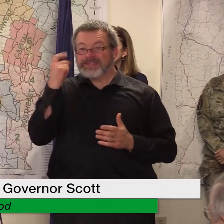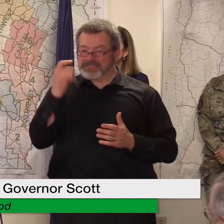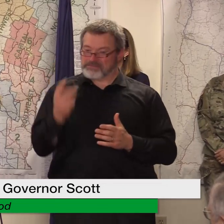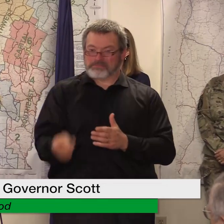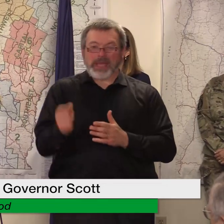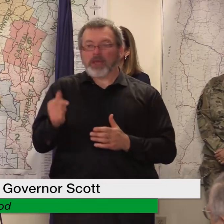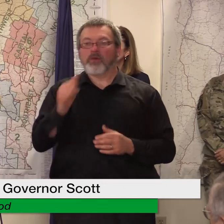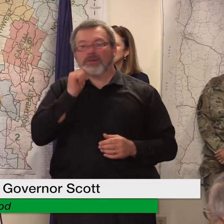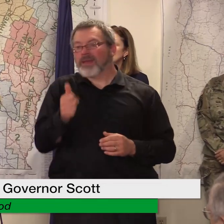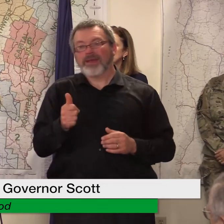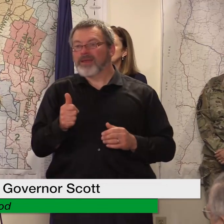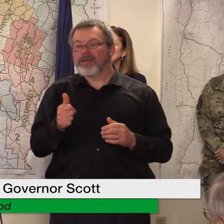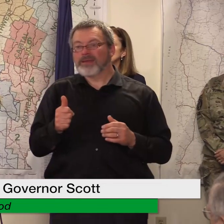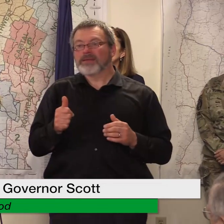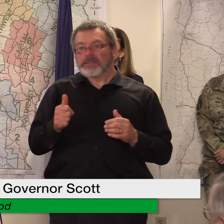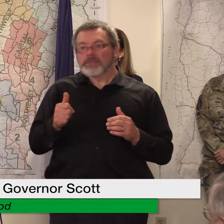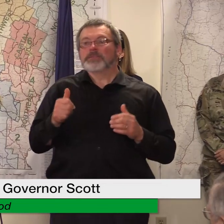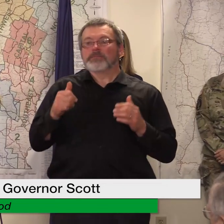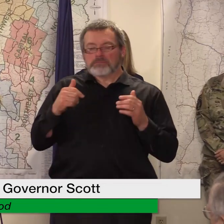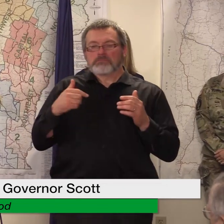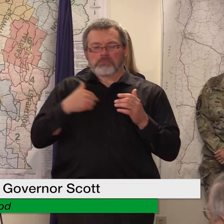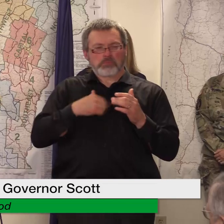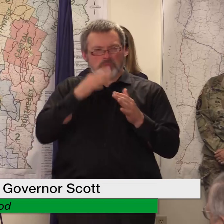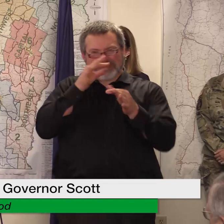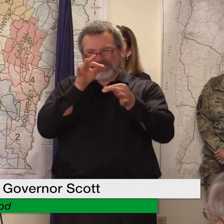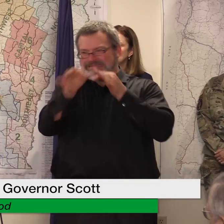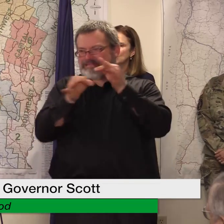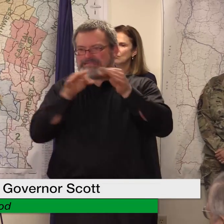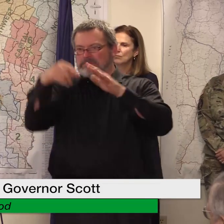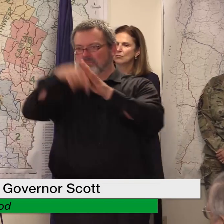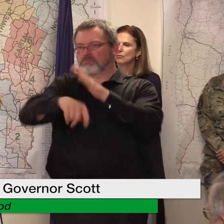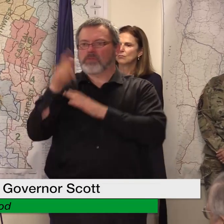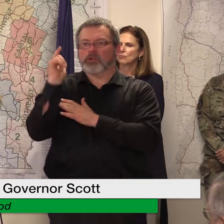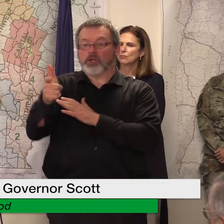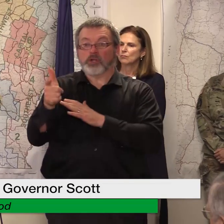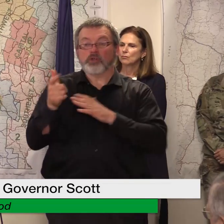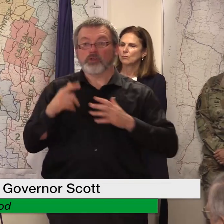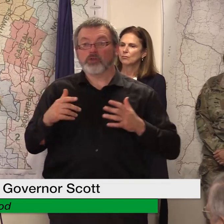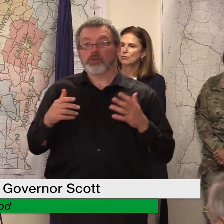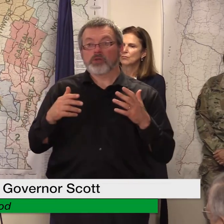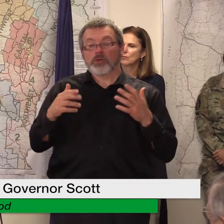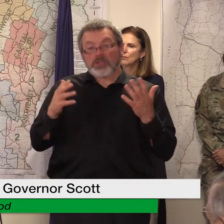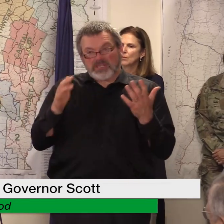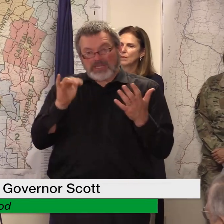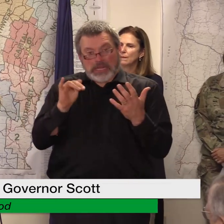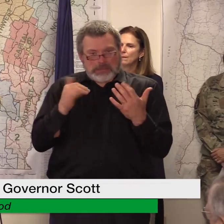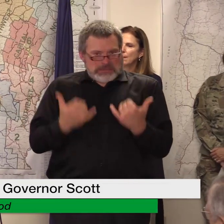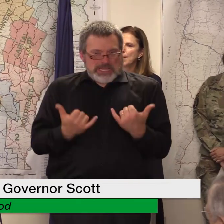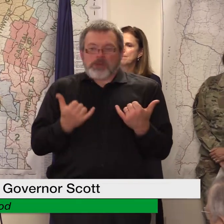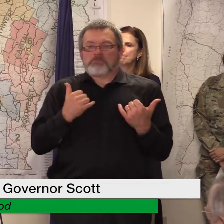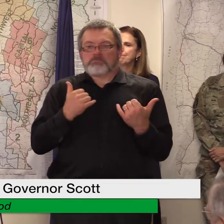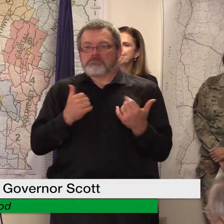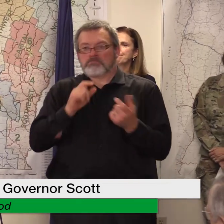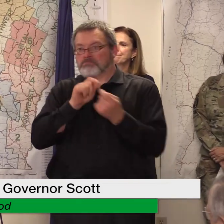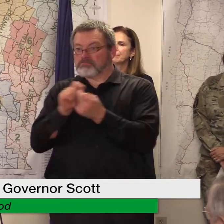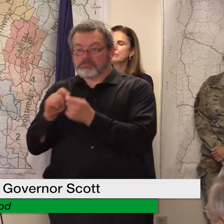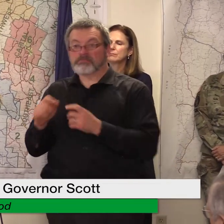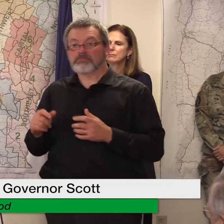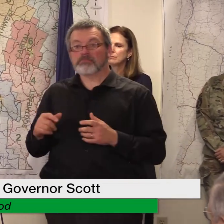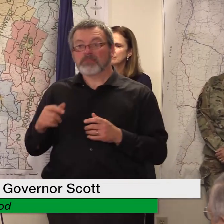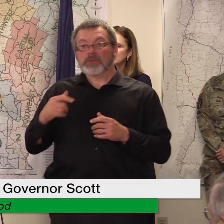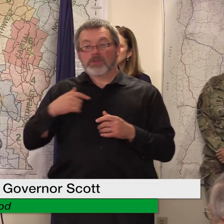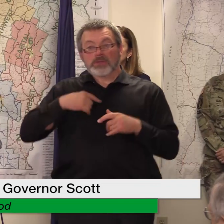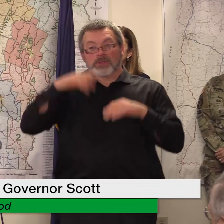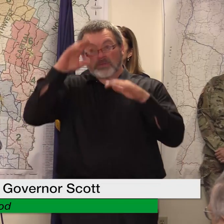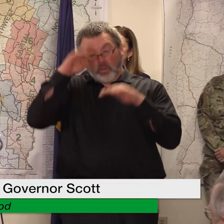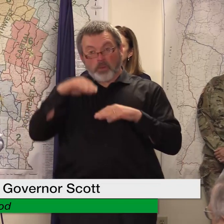talk about this maybe a little bit more this is the other piece of this that we're hoping the congressional delegation